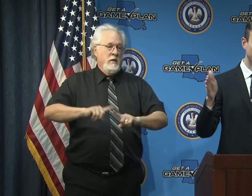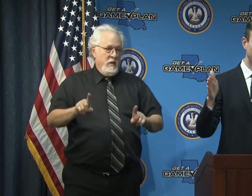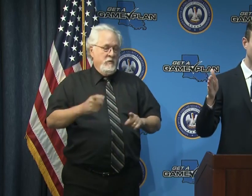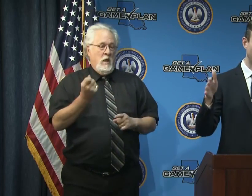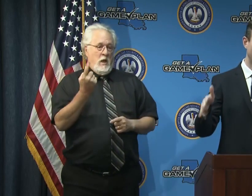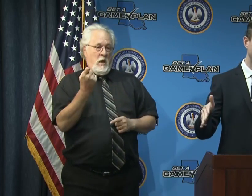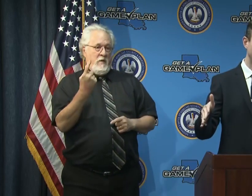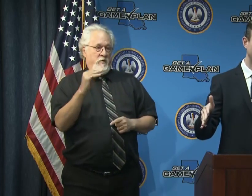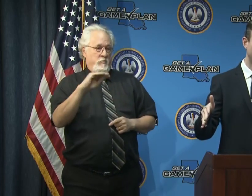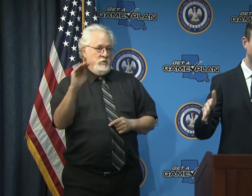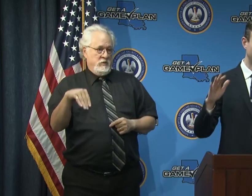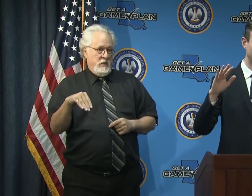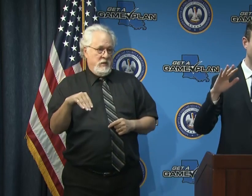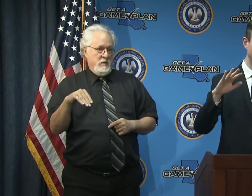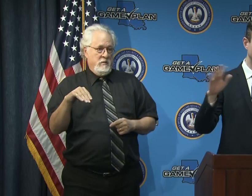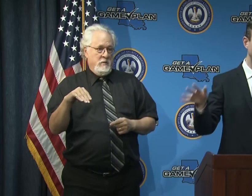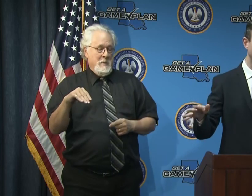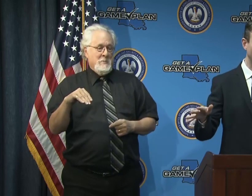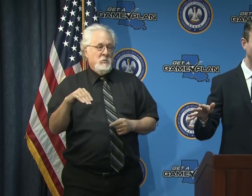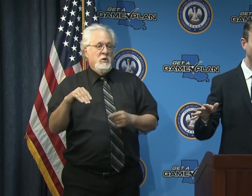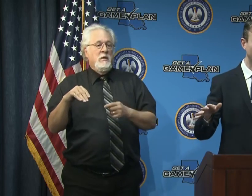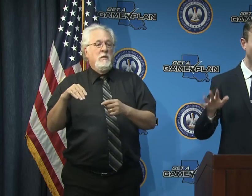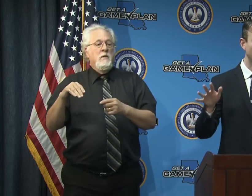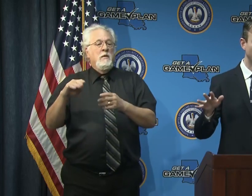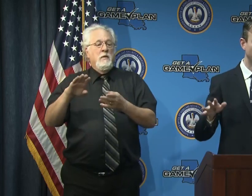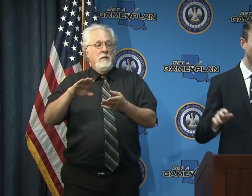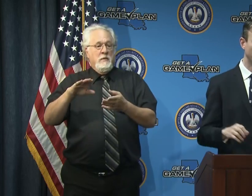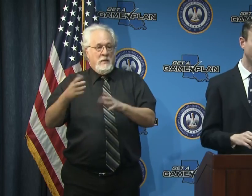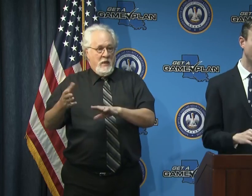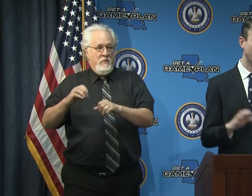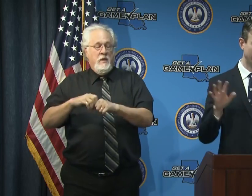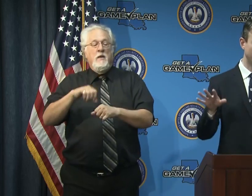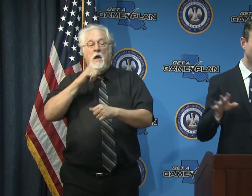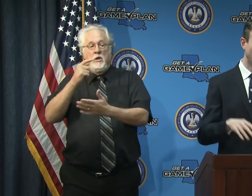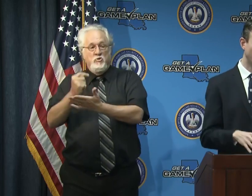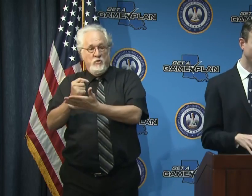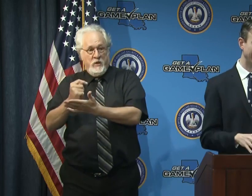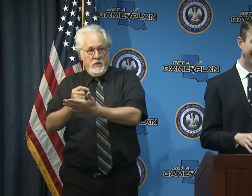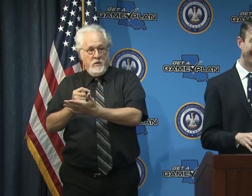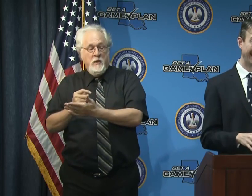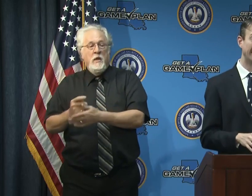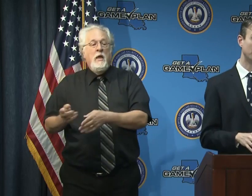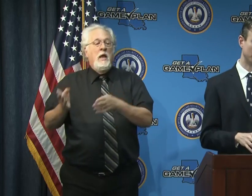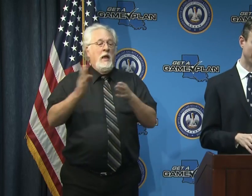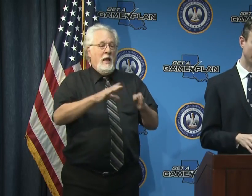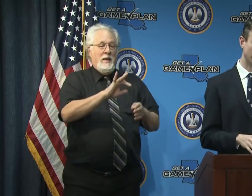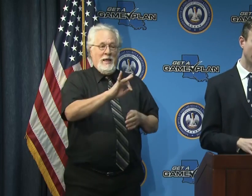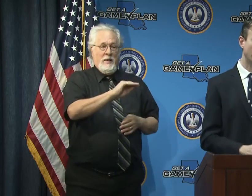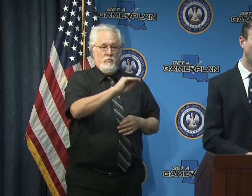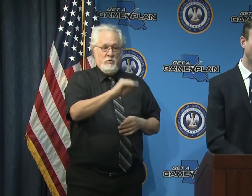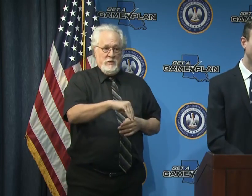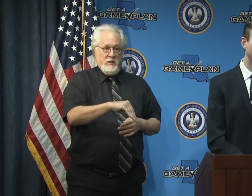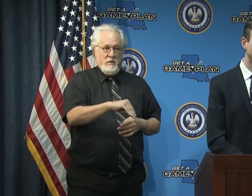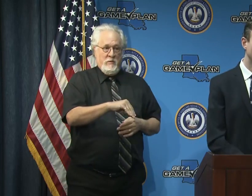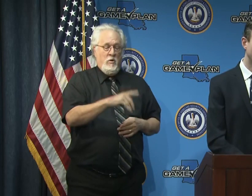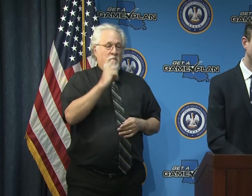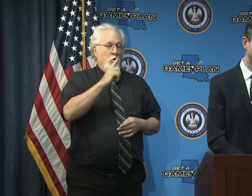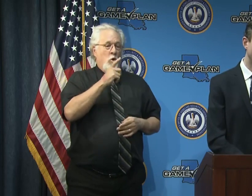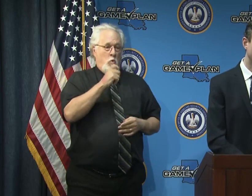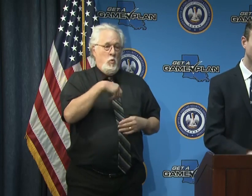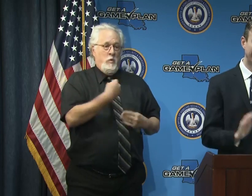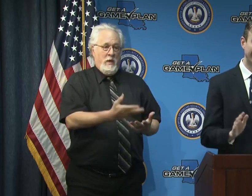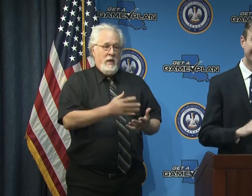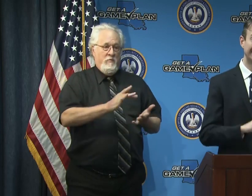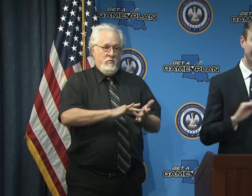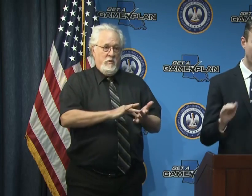11 percent um death in the general untreated public in these trials and eight percent uh for those who were